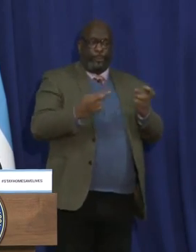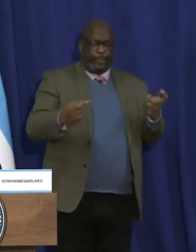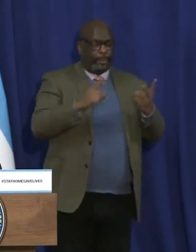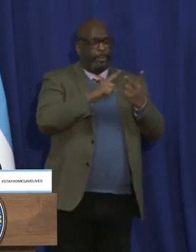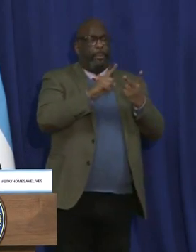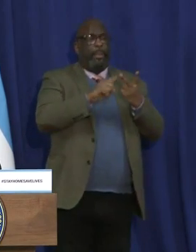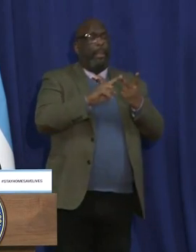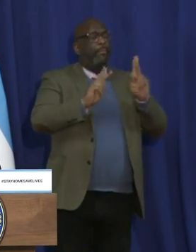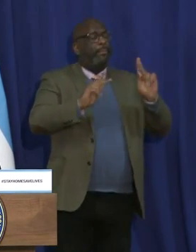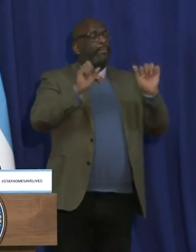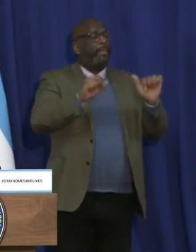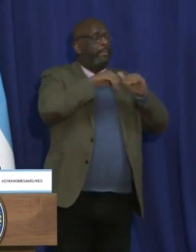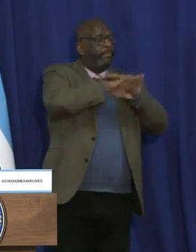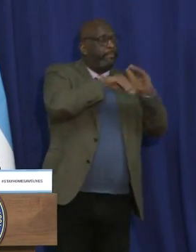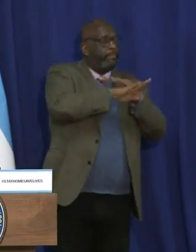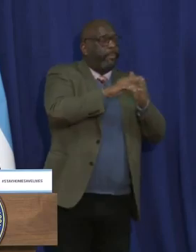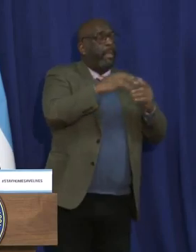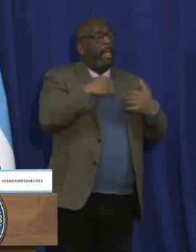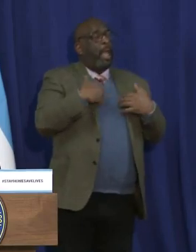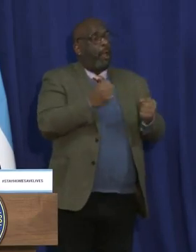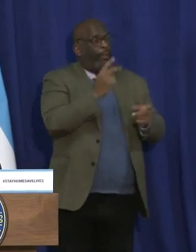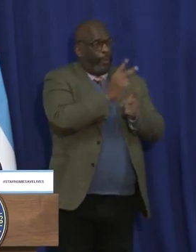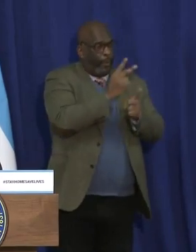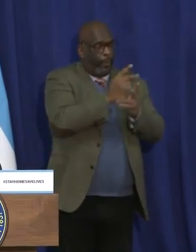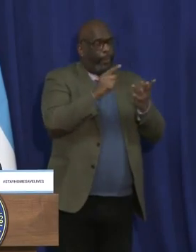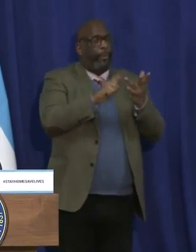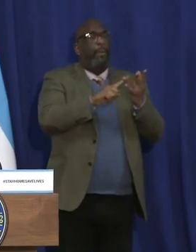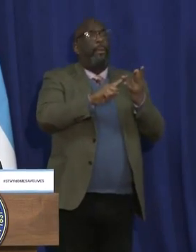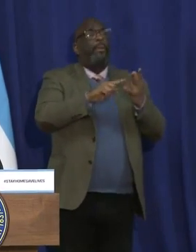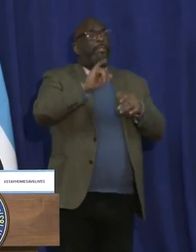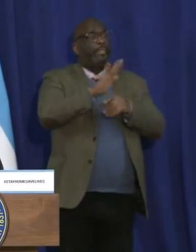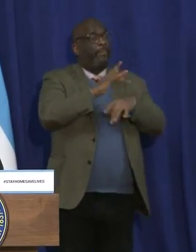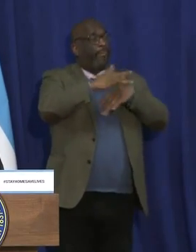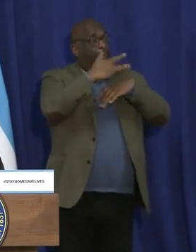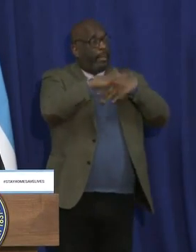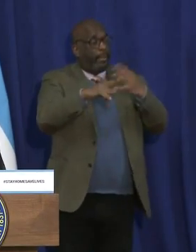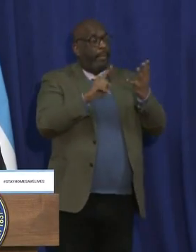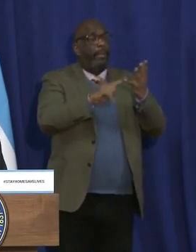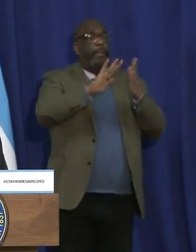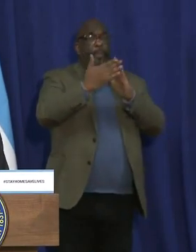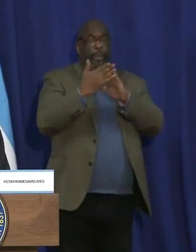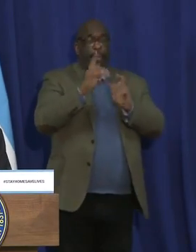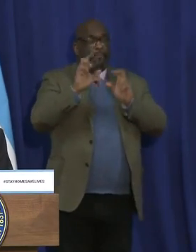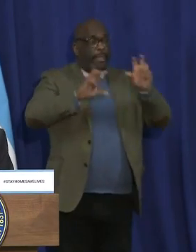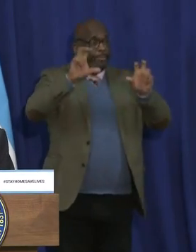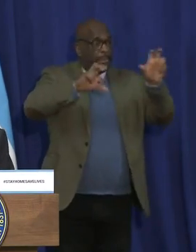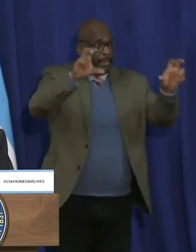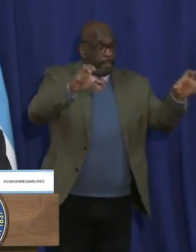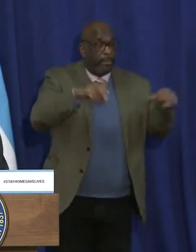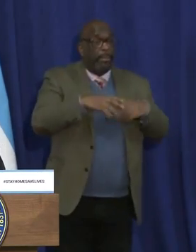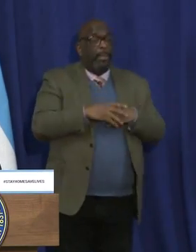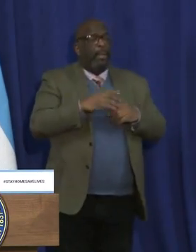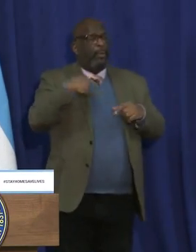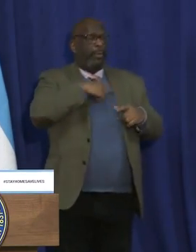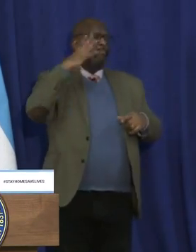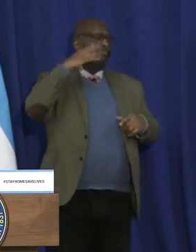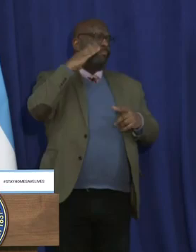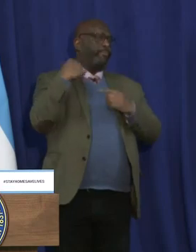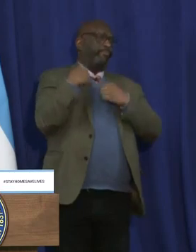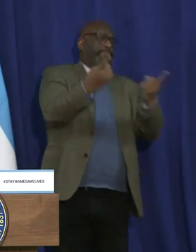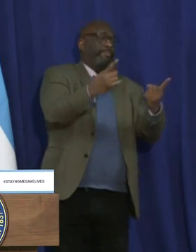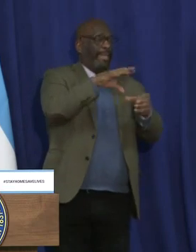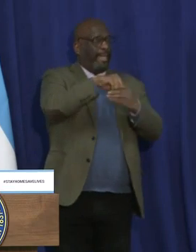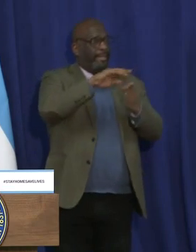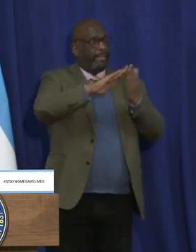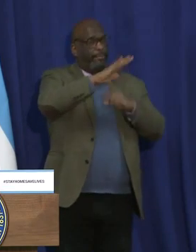care access, job access, and community investment. Dynamics we know all too well in our city. When